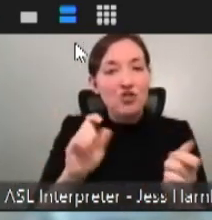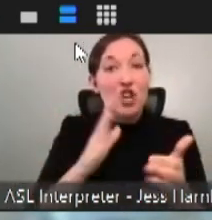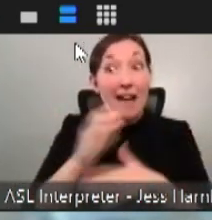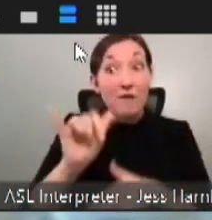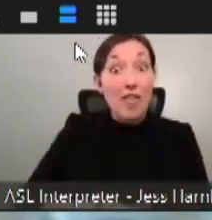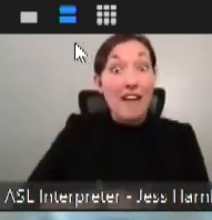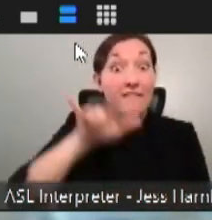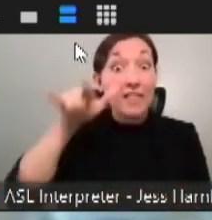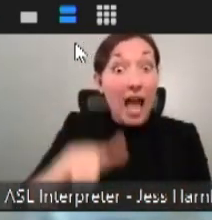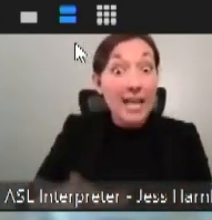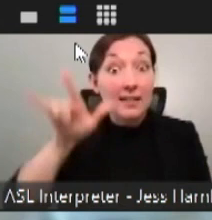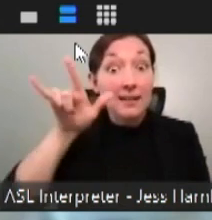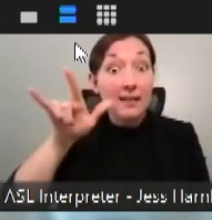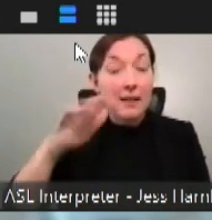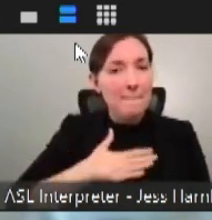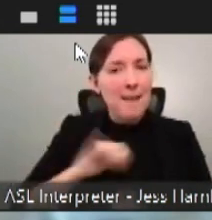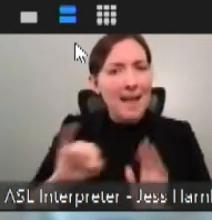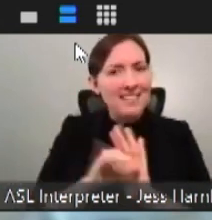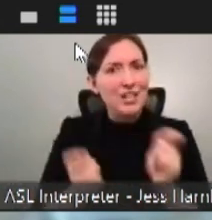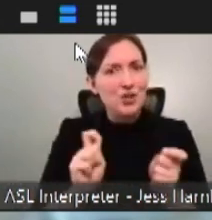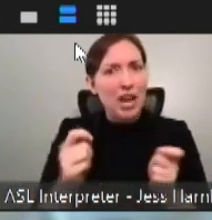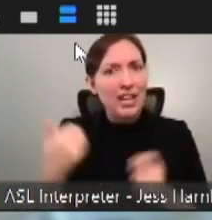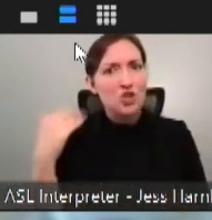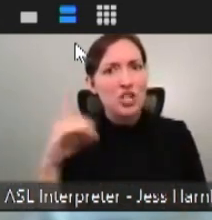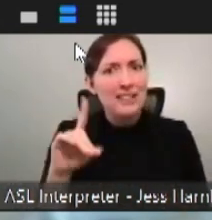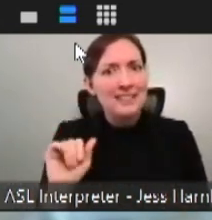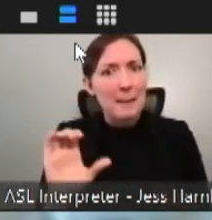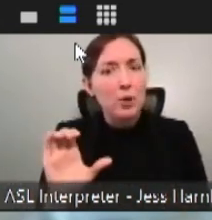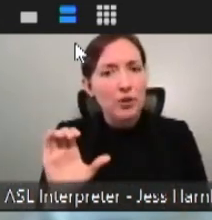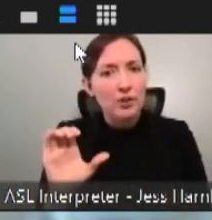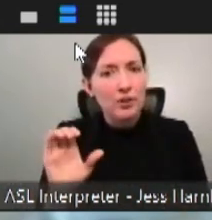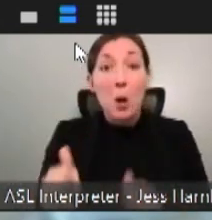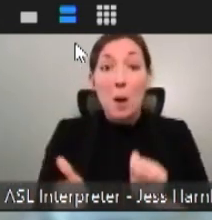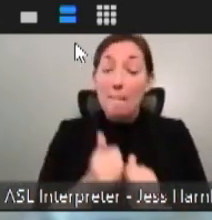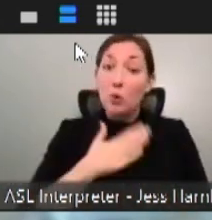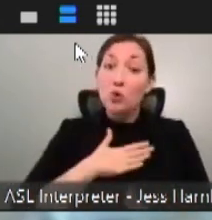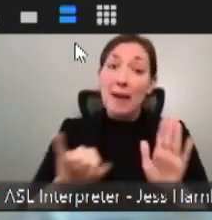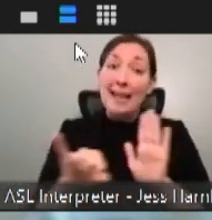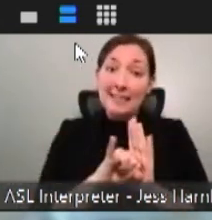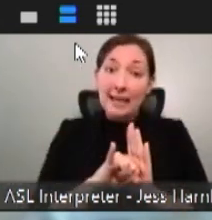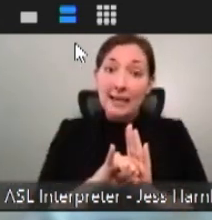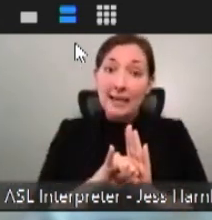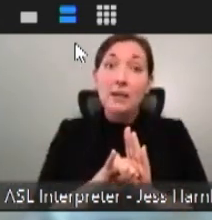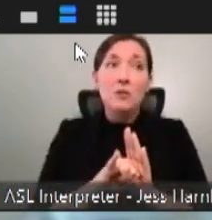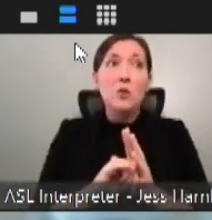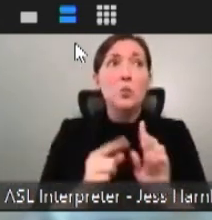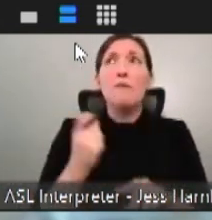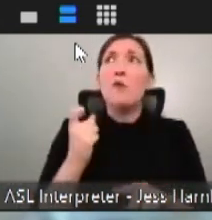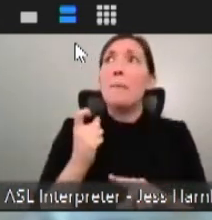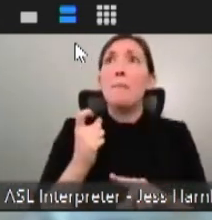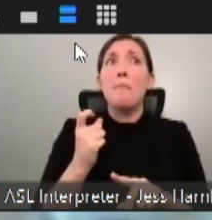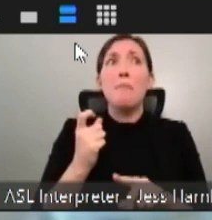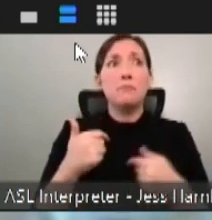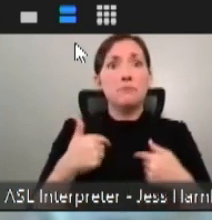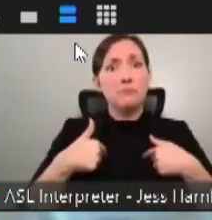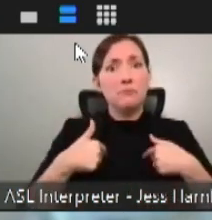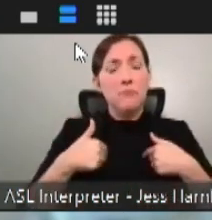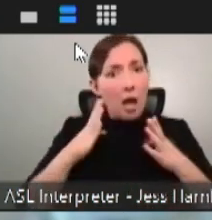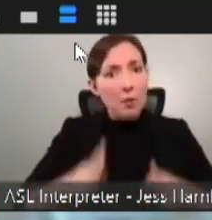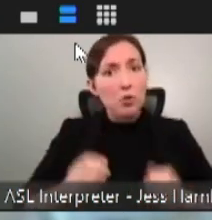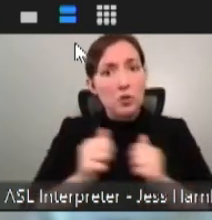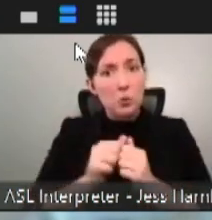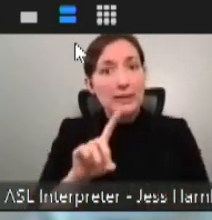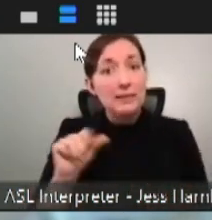in December because most of my identity came with the fact that as a person with a disability,